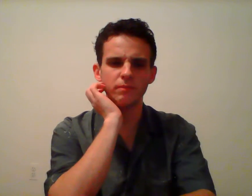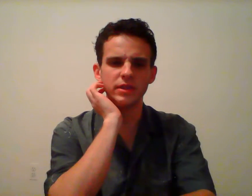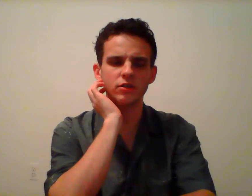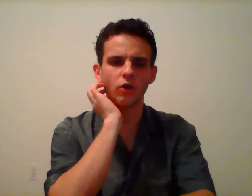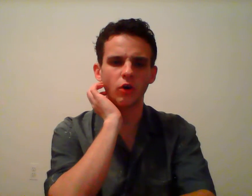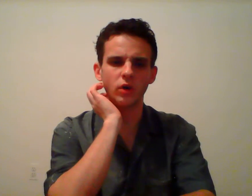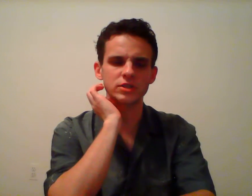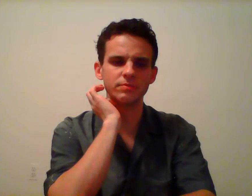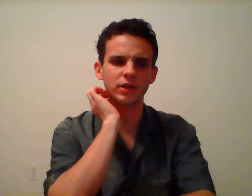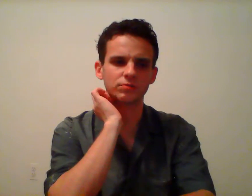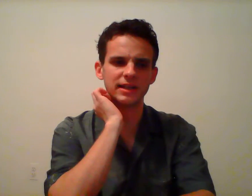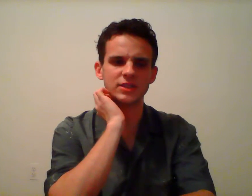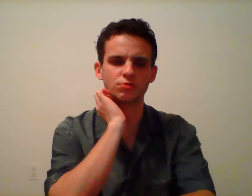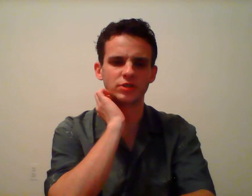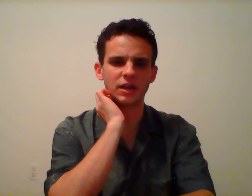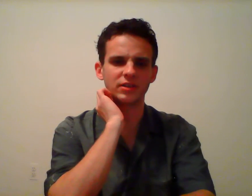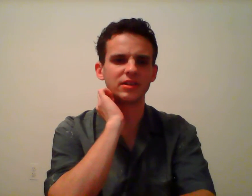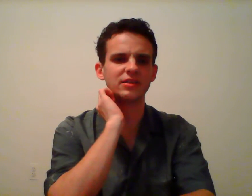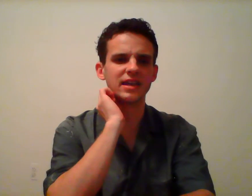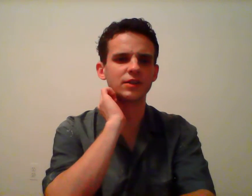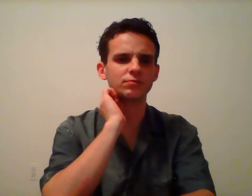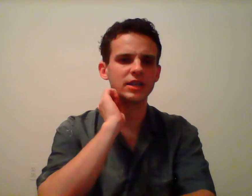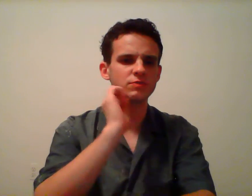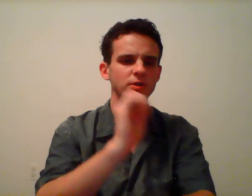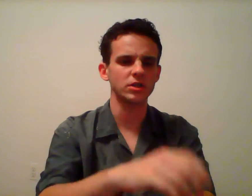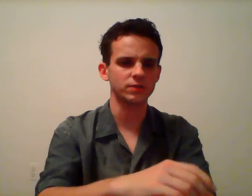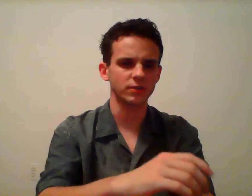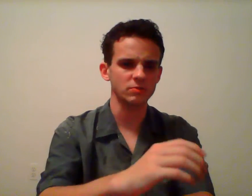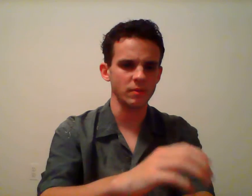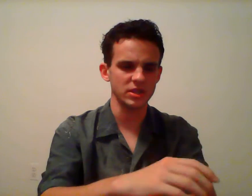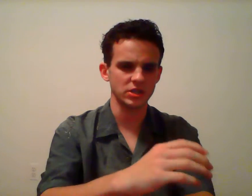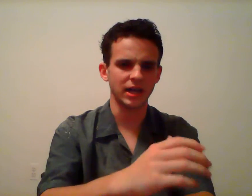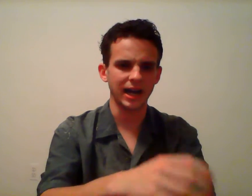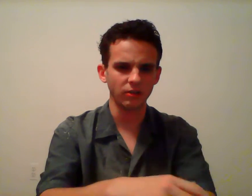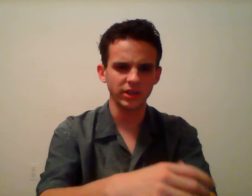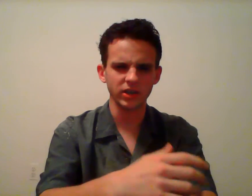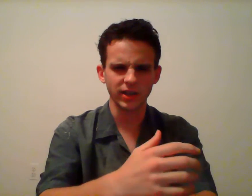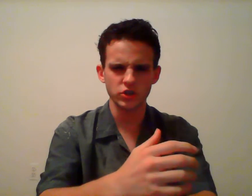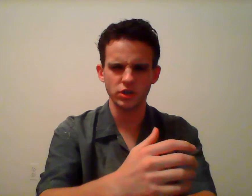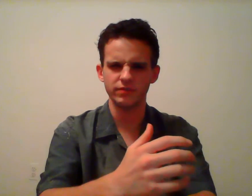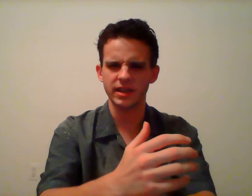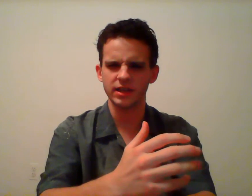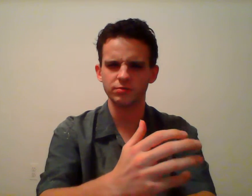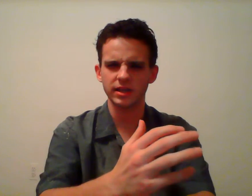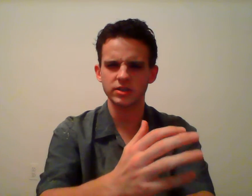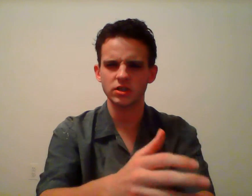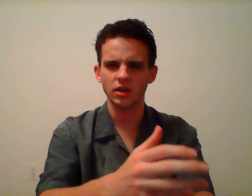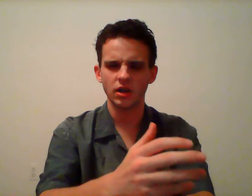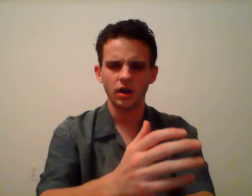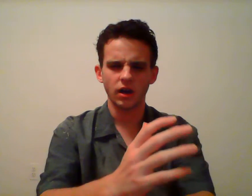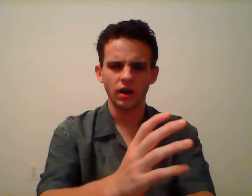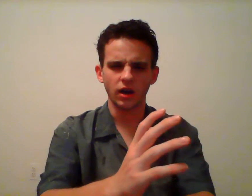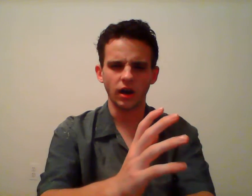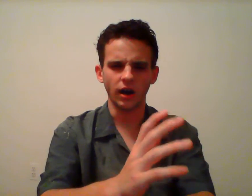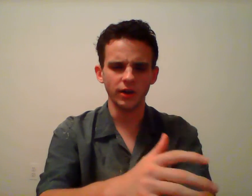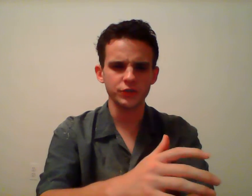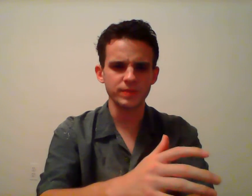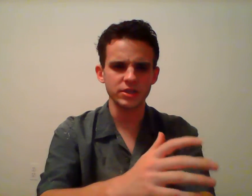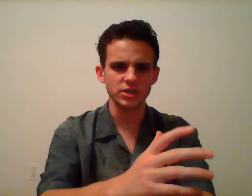Because the Bill of Rights is predominantly negative rights, because the First Amendment is entirely a collection of negative rights, all speech